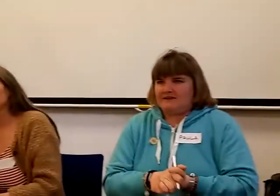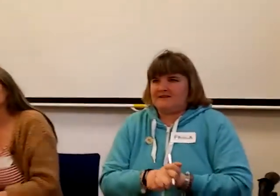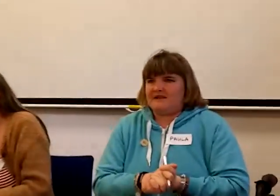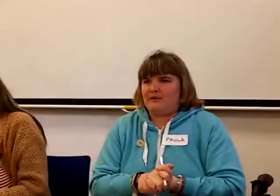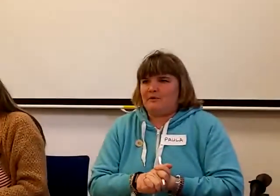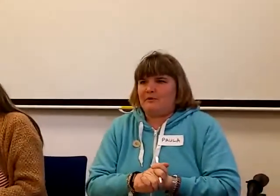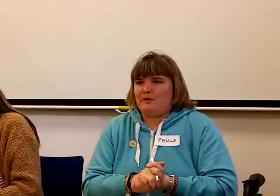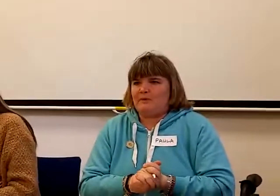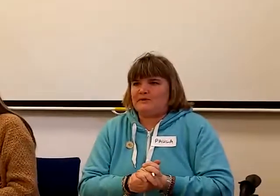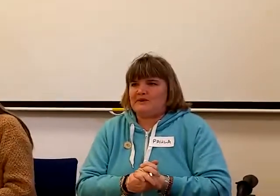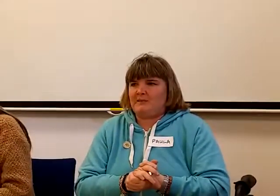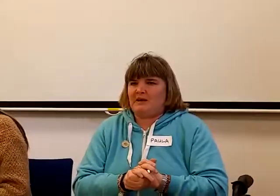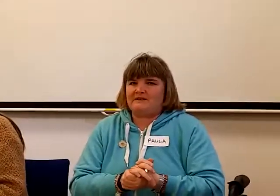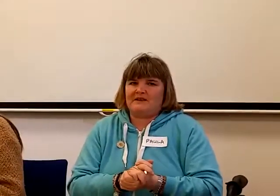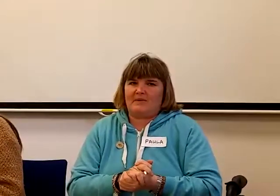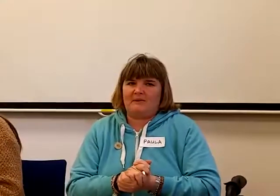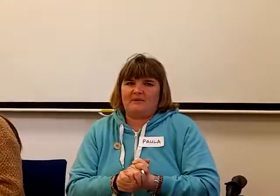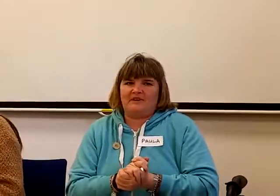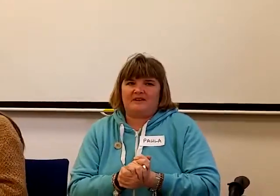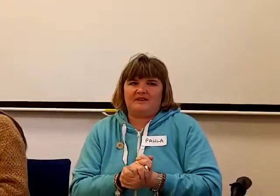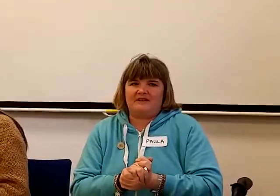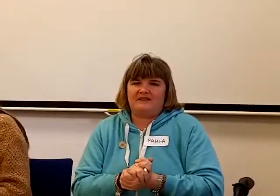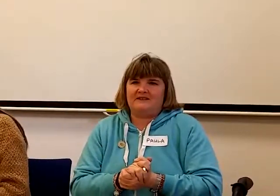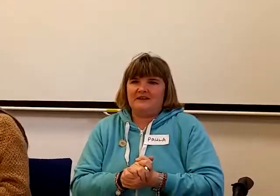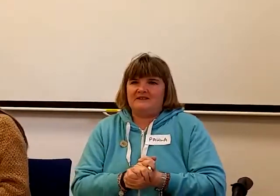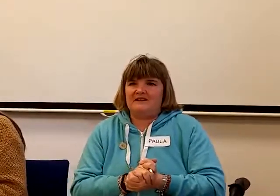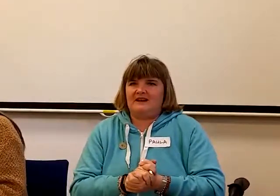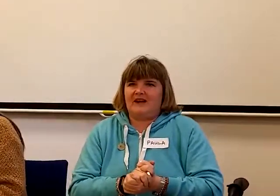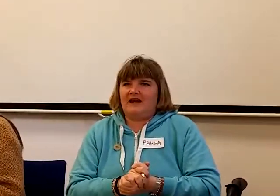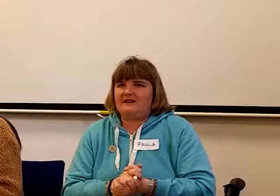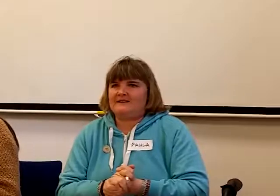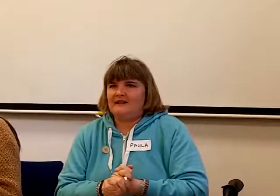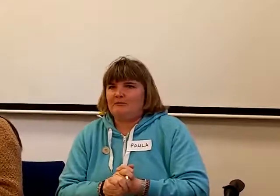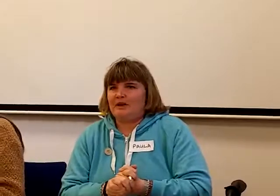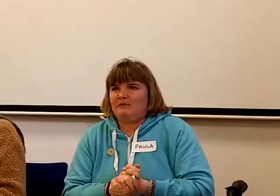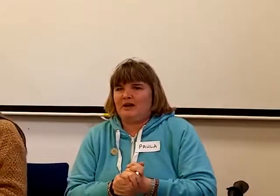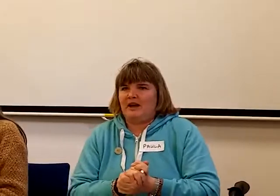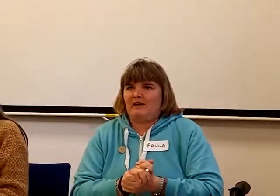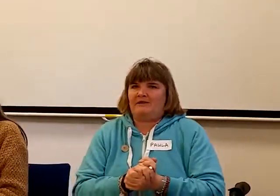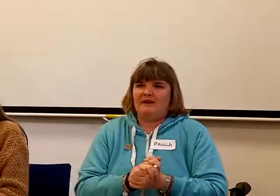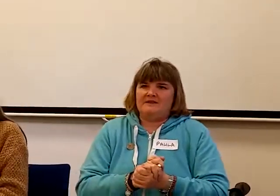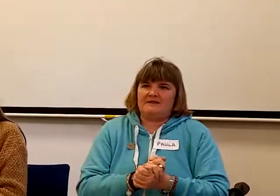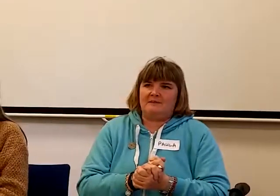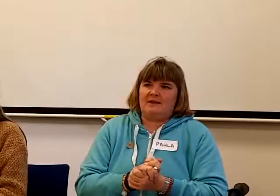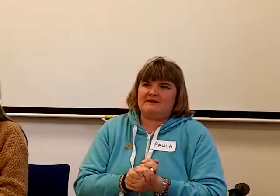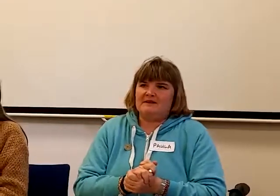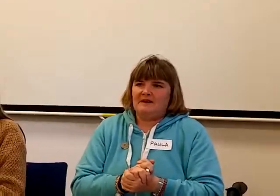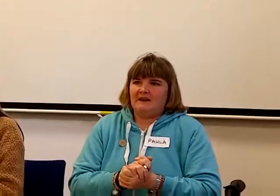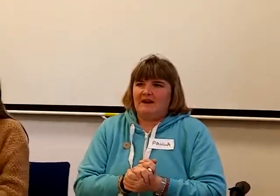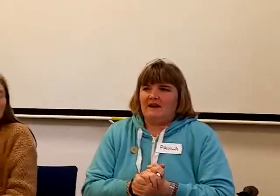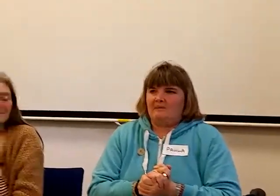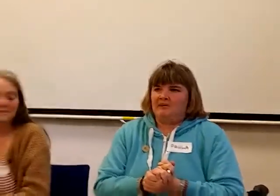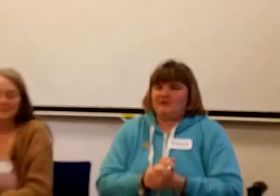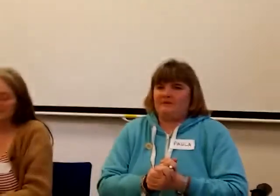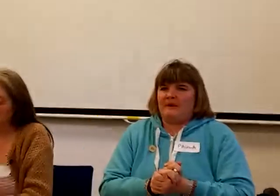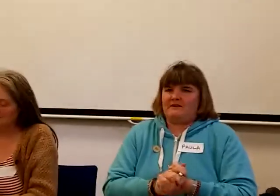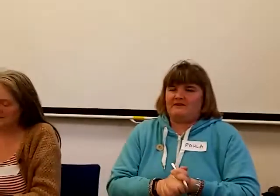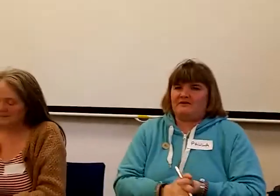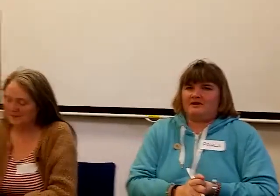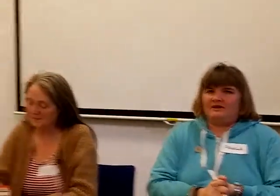Disabled People Summit to come up with the ideas, D-I-S-P-P-L Summit, which you find under